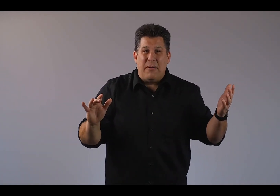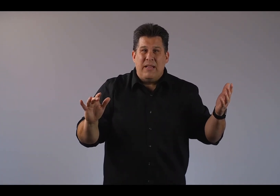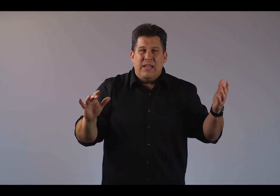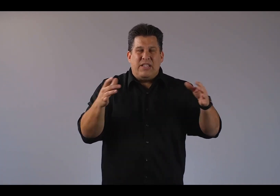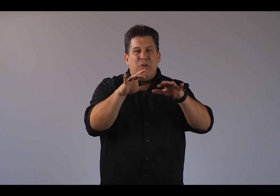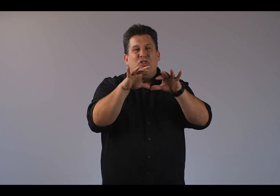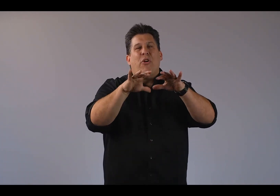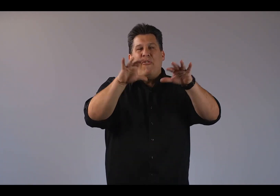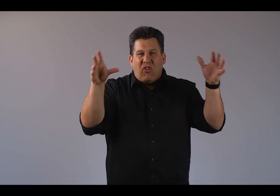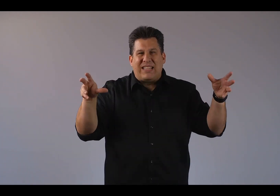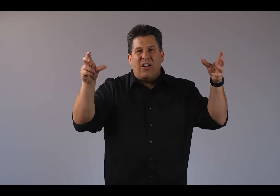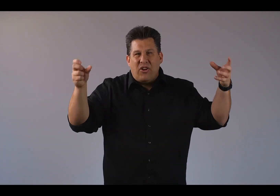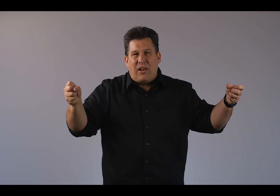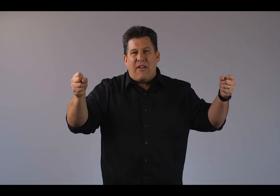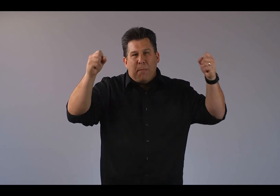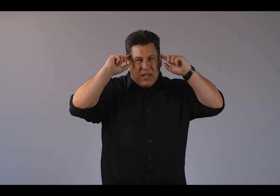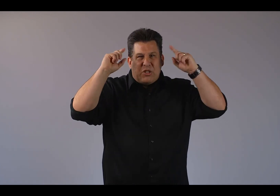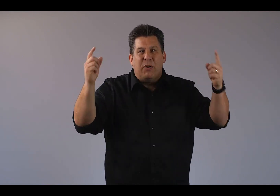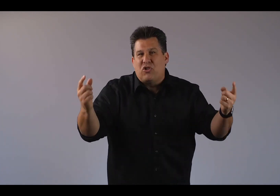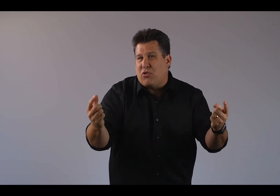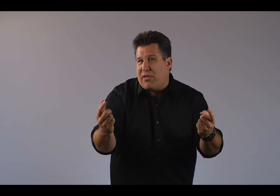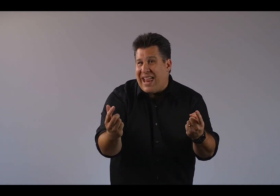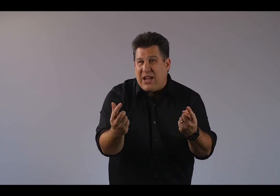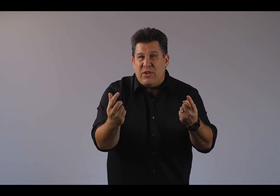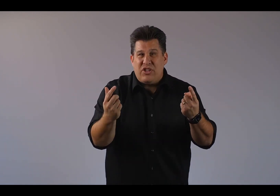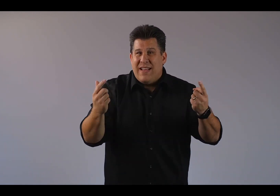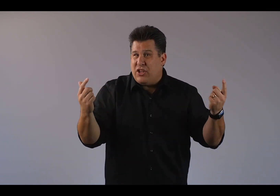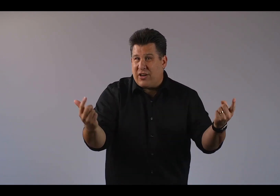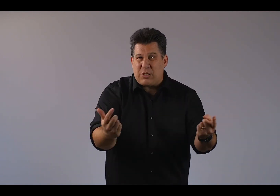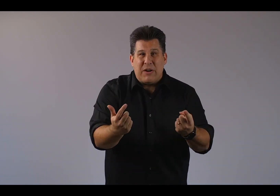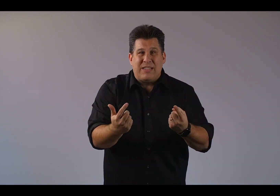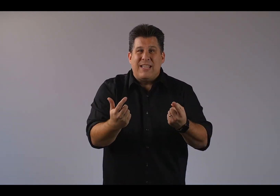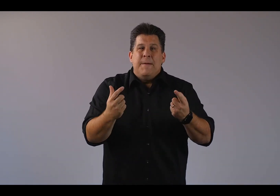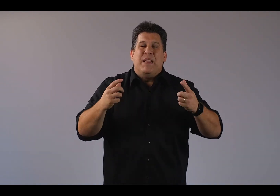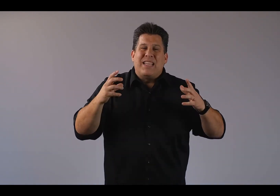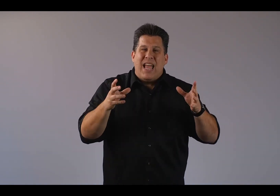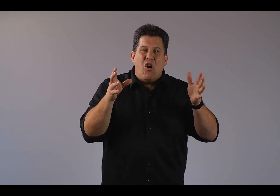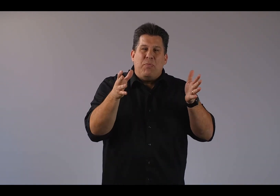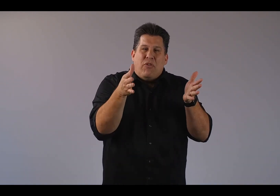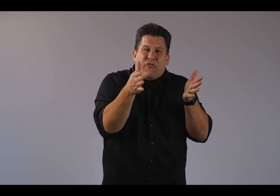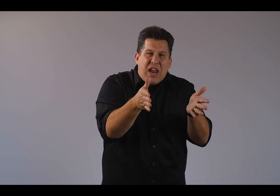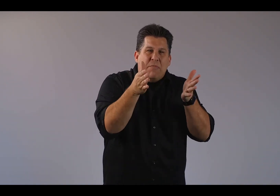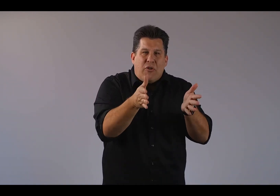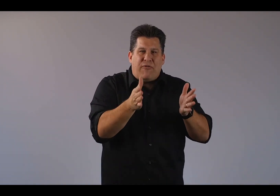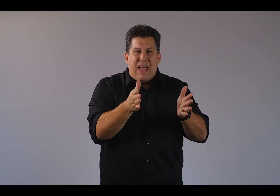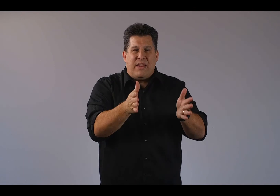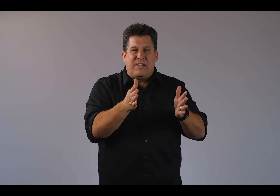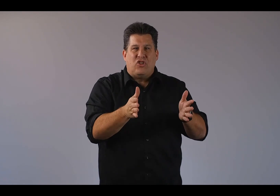You see, when you start reflecting on your life and putting spiritual growth language to your experiences, it's going to help you to frame your faith in such a